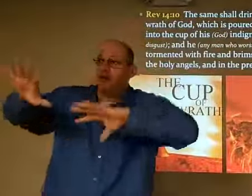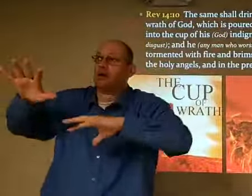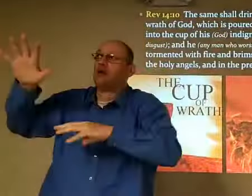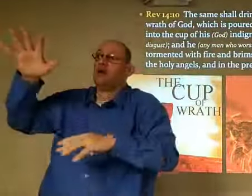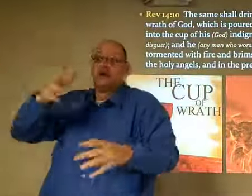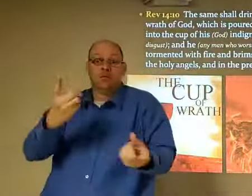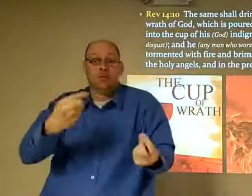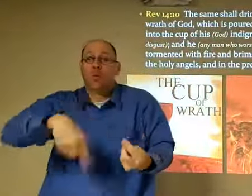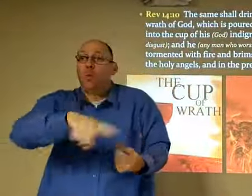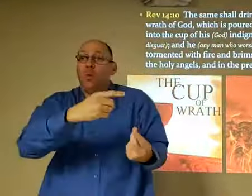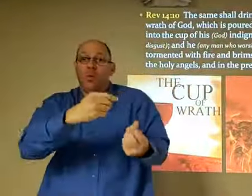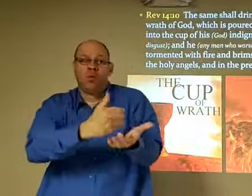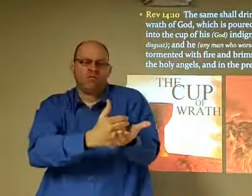They're going to suffer the consequences.